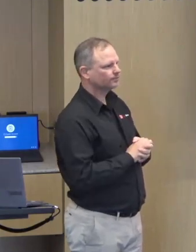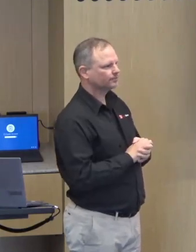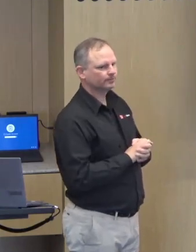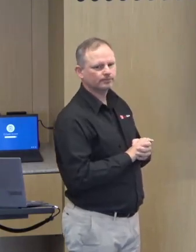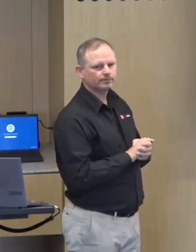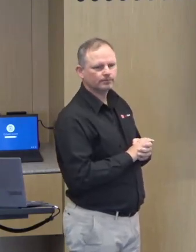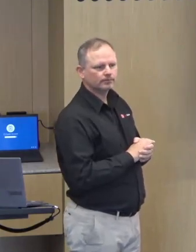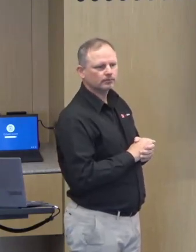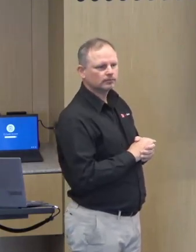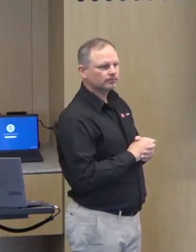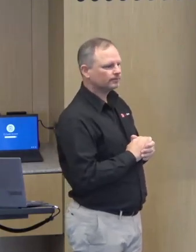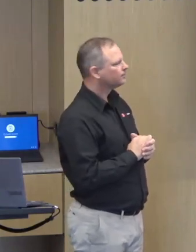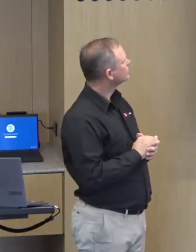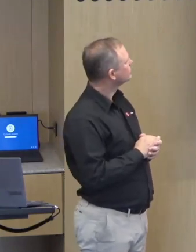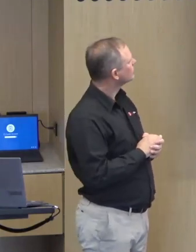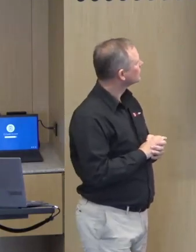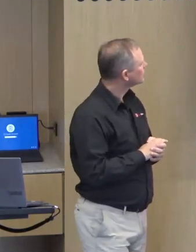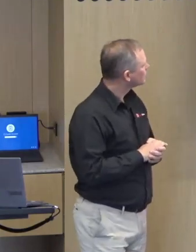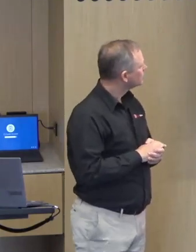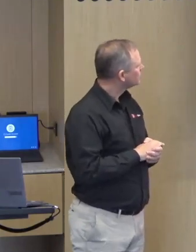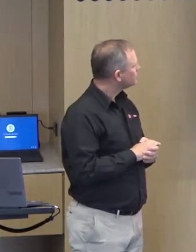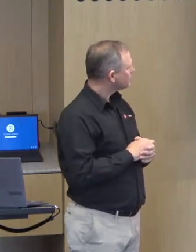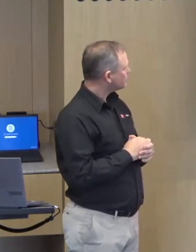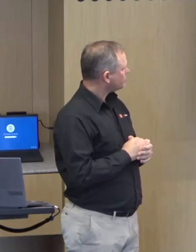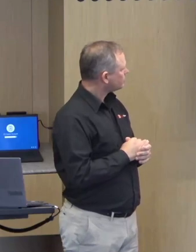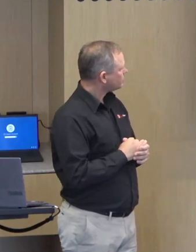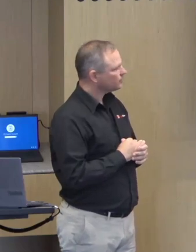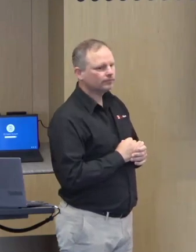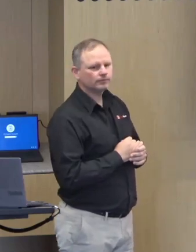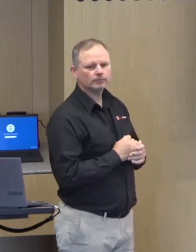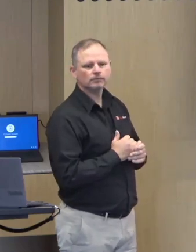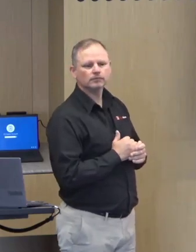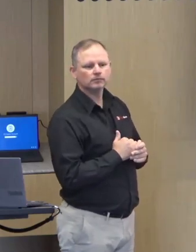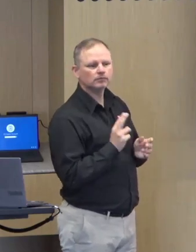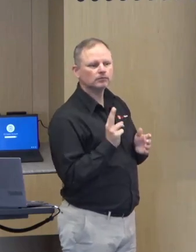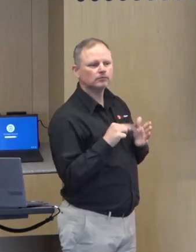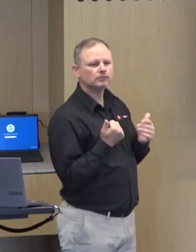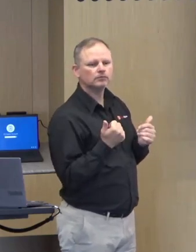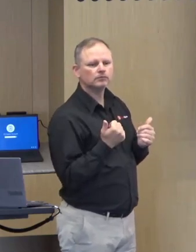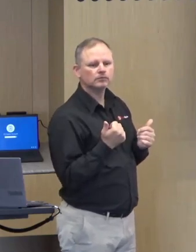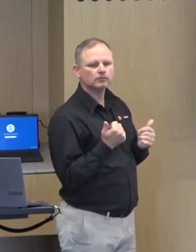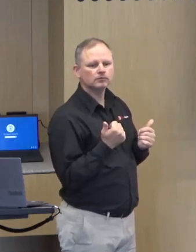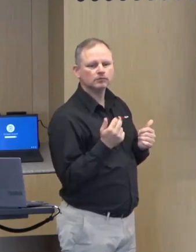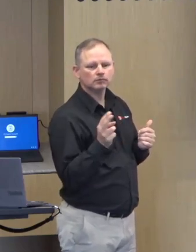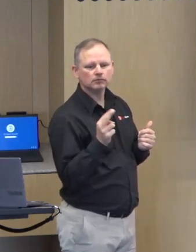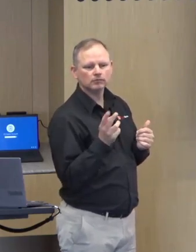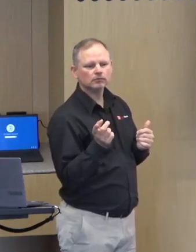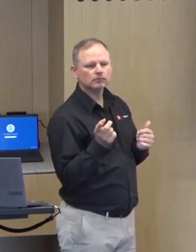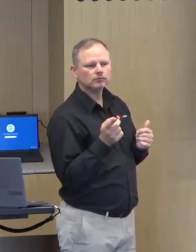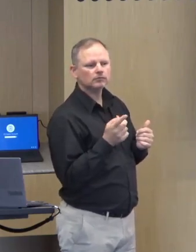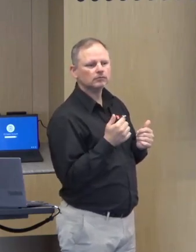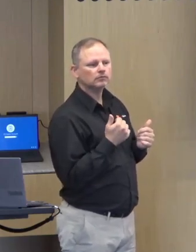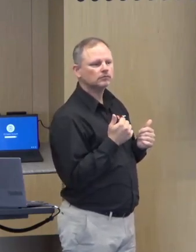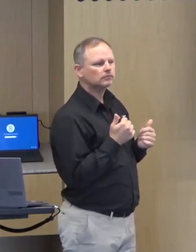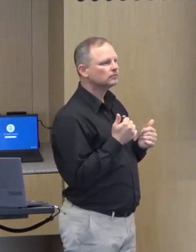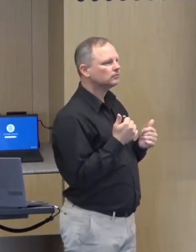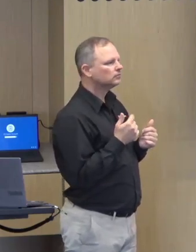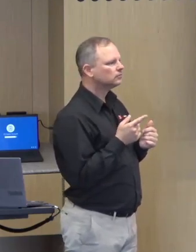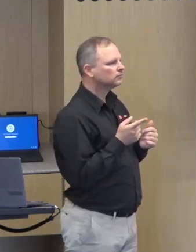explain each of those five service components in a bit of detail just to help with the understanding. we good? Can I continue?